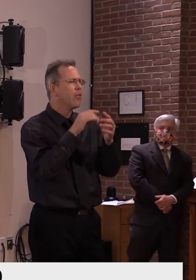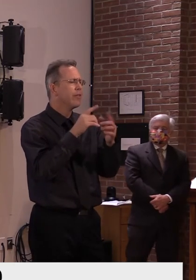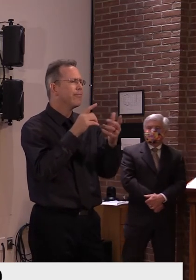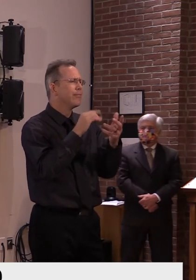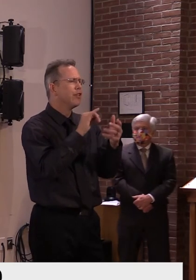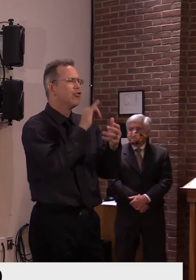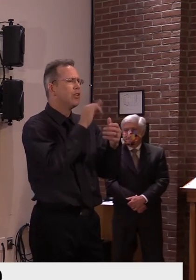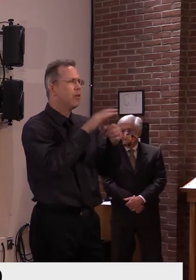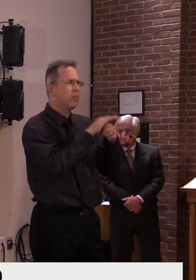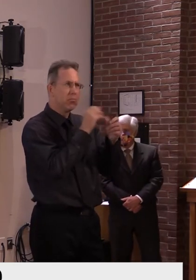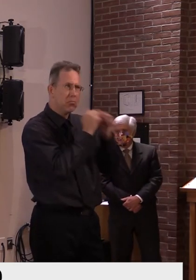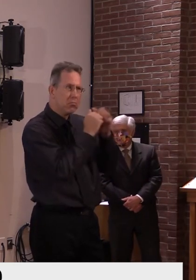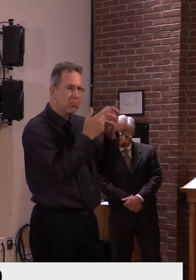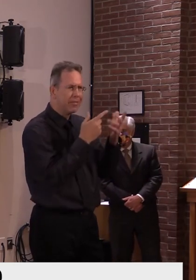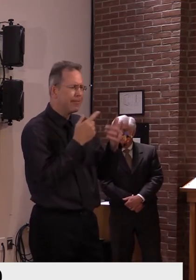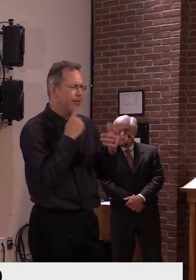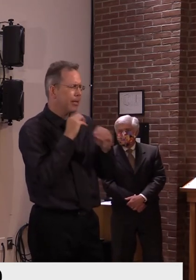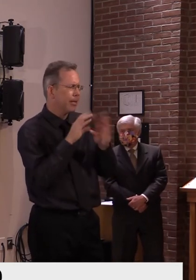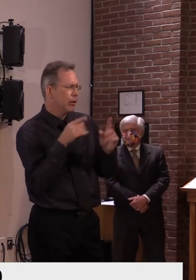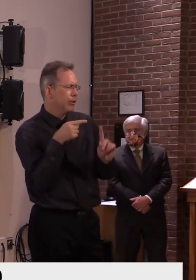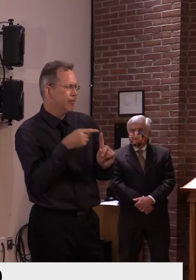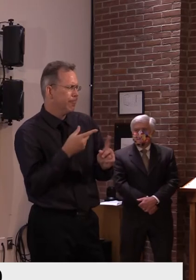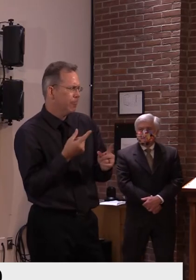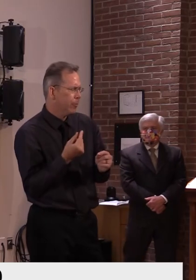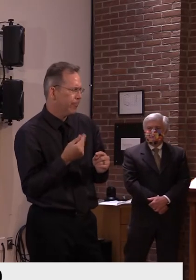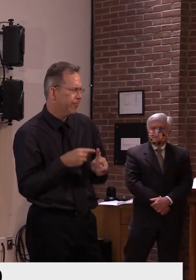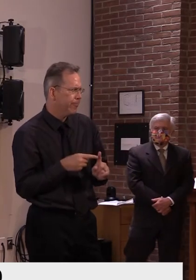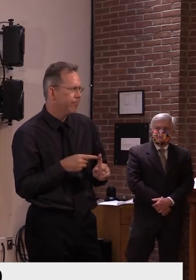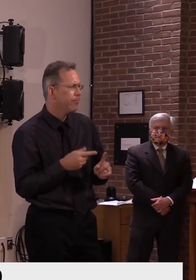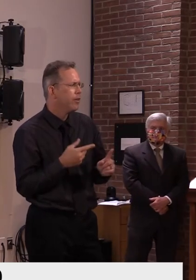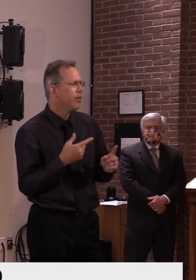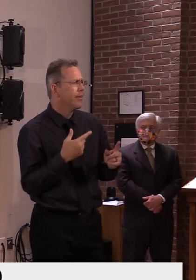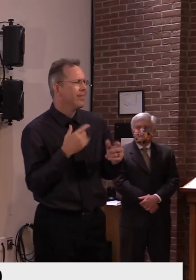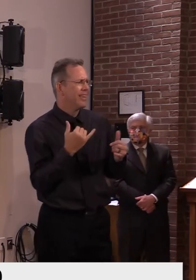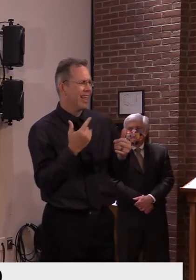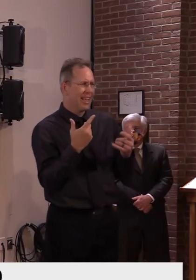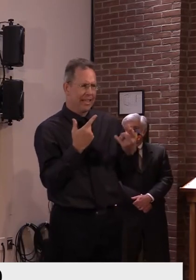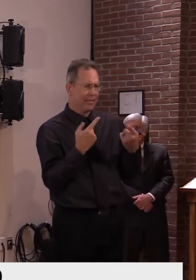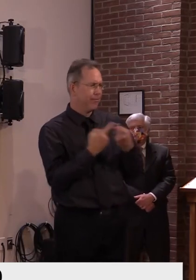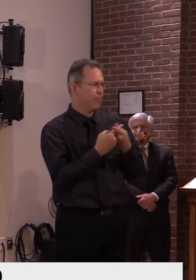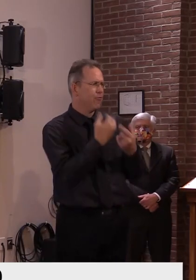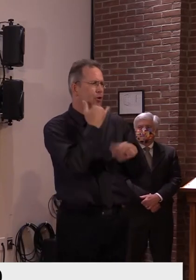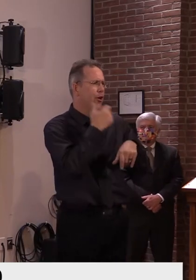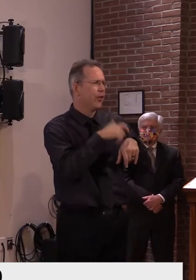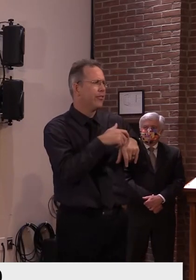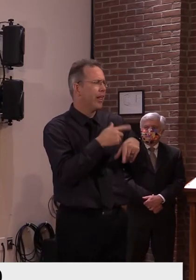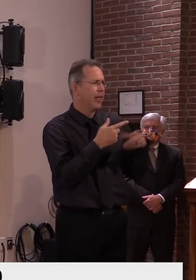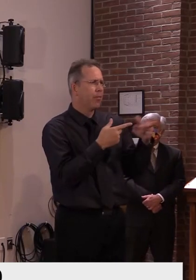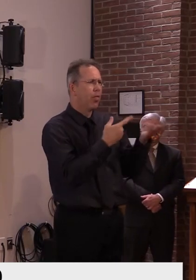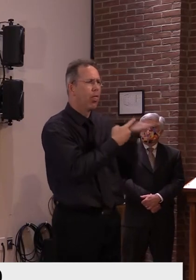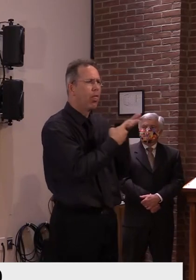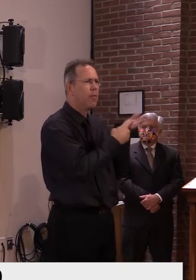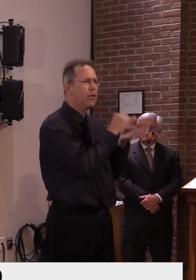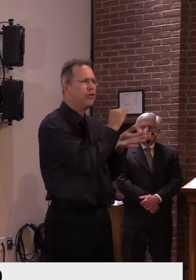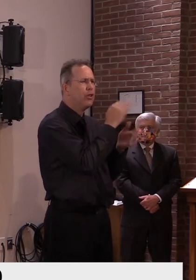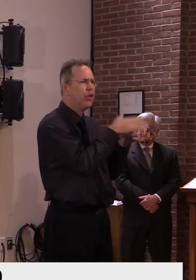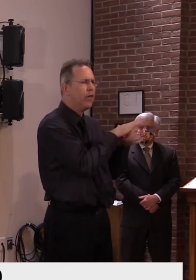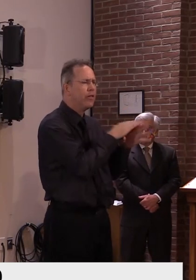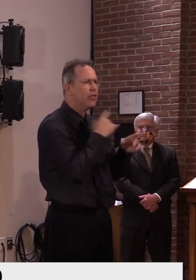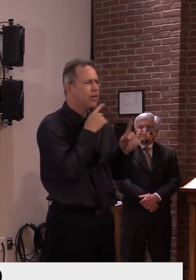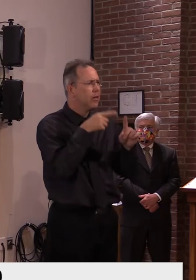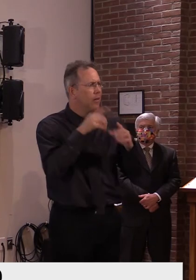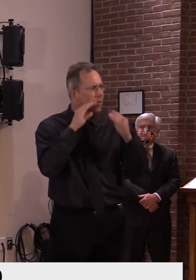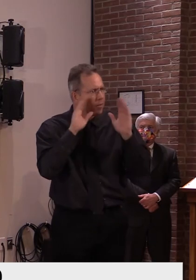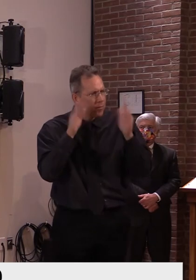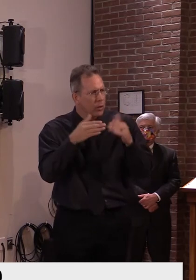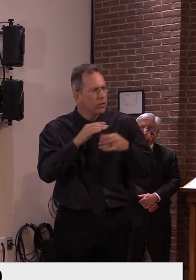unfortunately, the timing wasn't on our side. Uh, we hope, uh, that once we emerge out of this, that we'll put that back out, uh, to